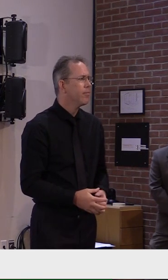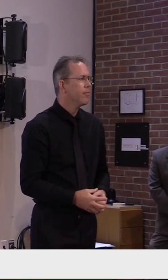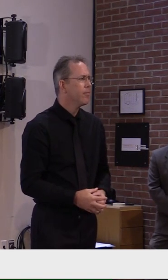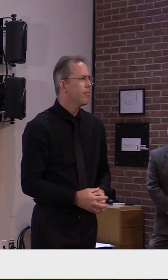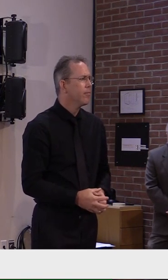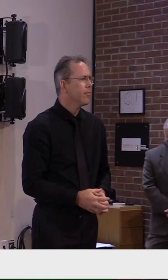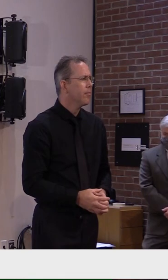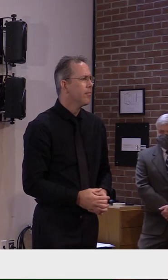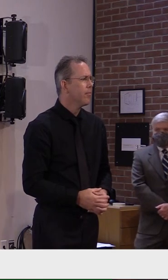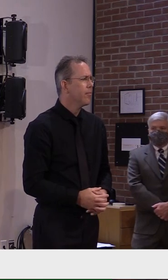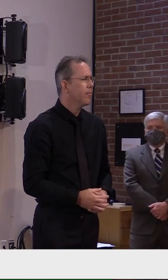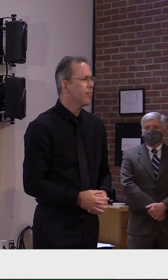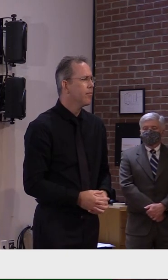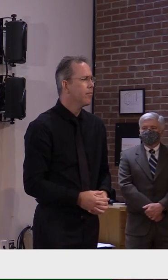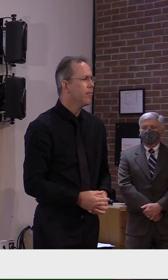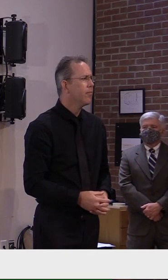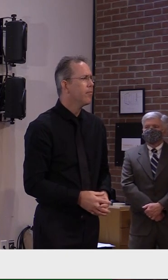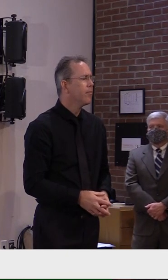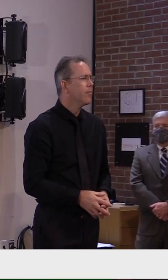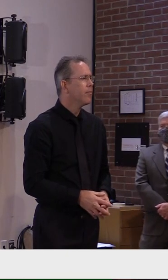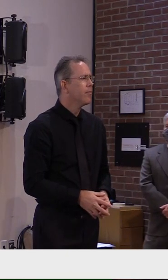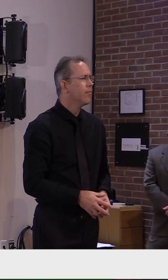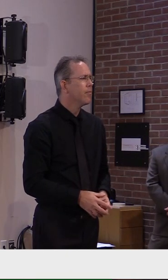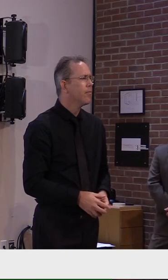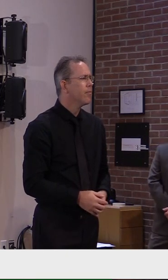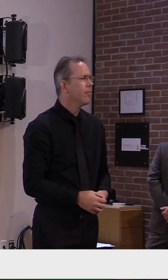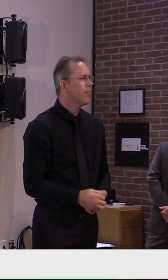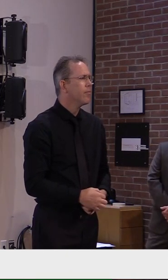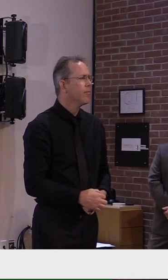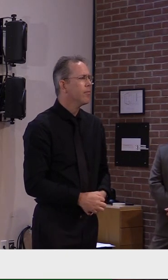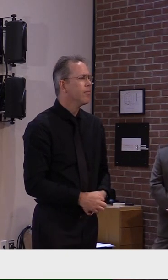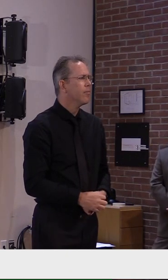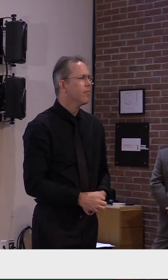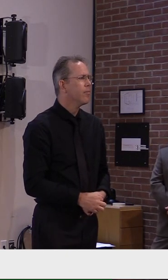very similar to what happened mid, uh,